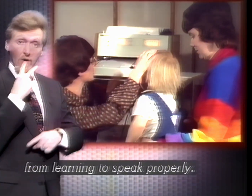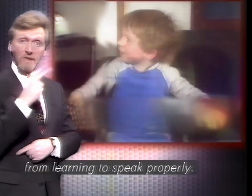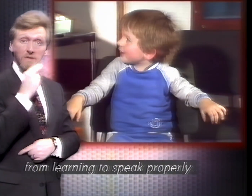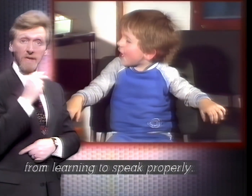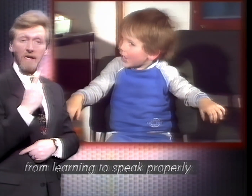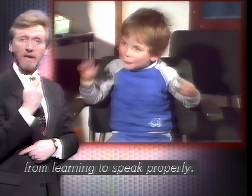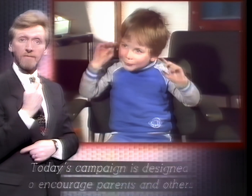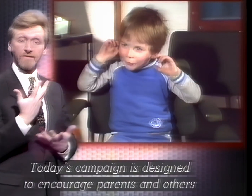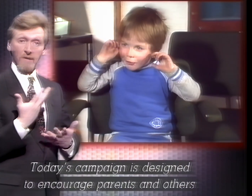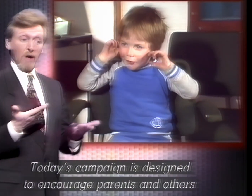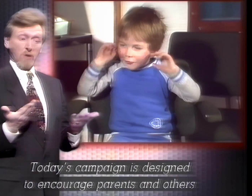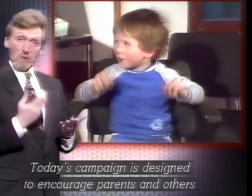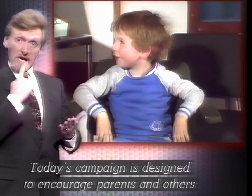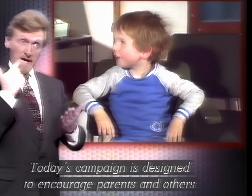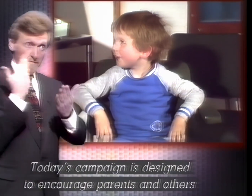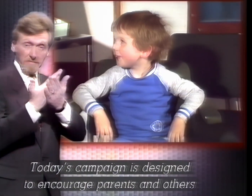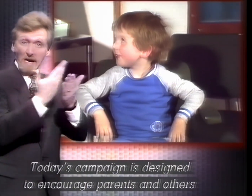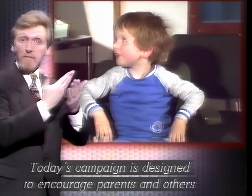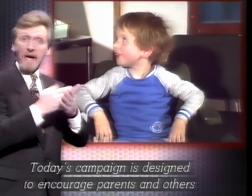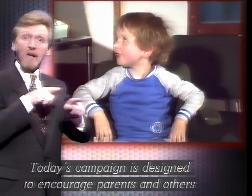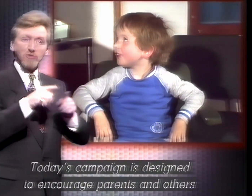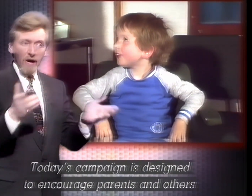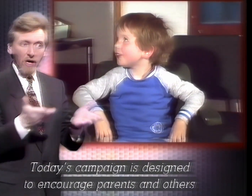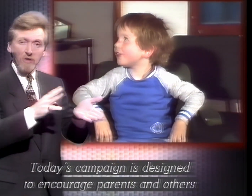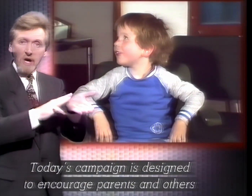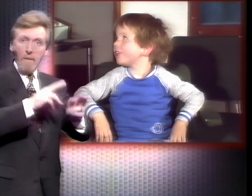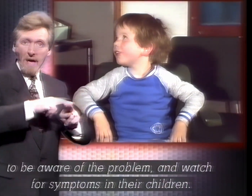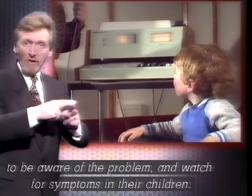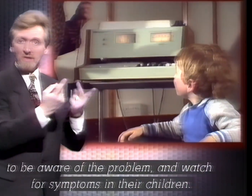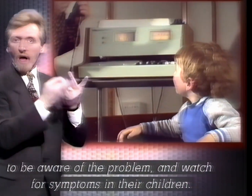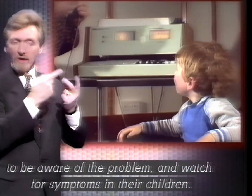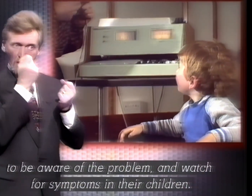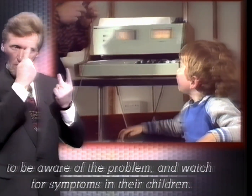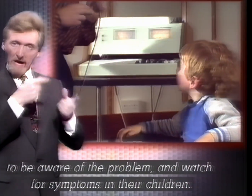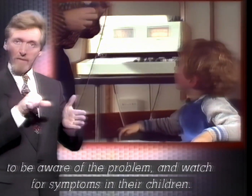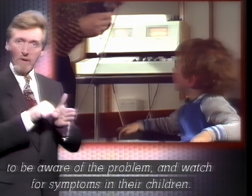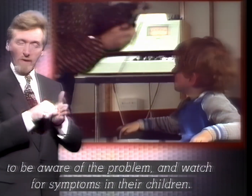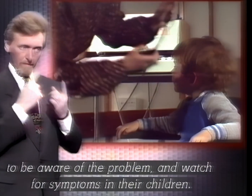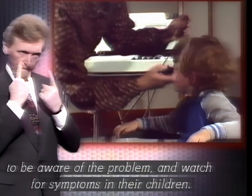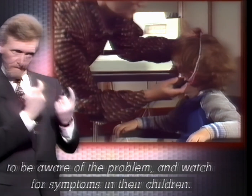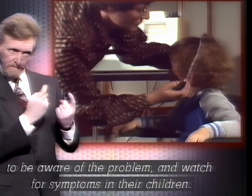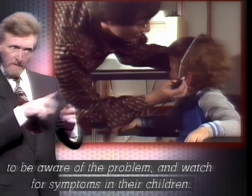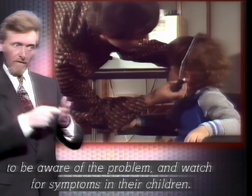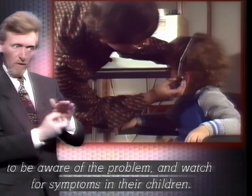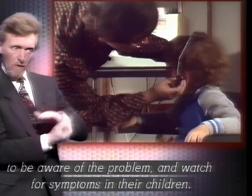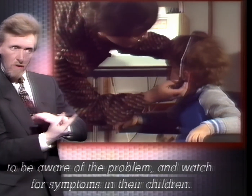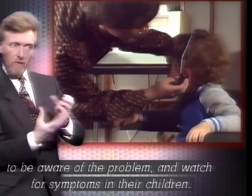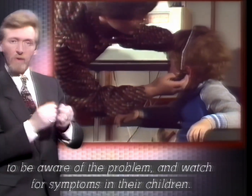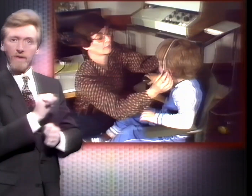Today's campaign is designed to encourage parents and others to be aware of the problem, and keep an eye out for the symptoms in their children. These